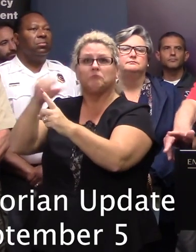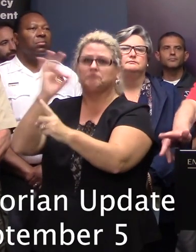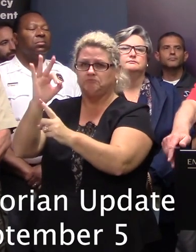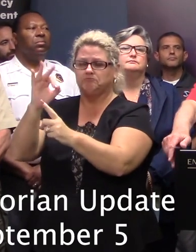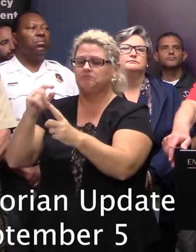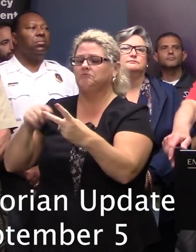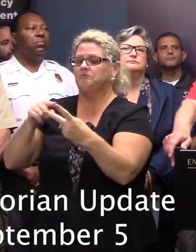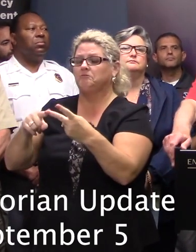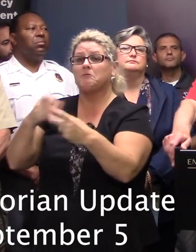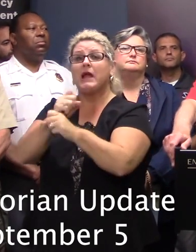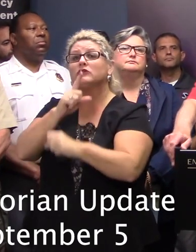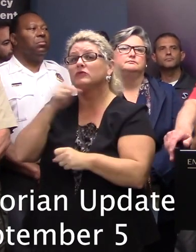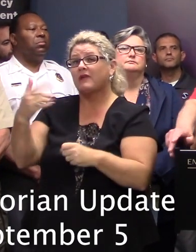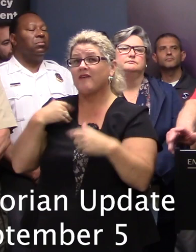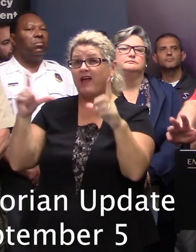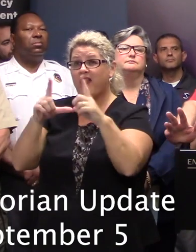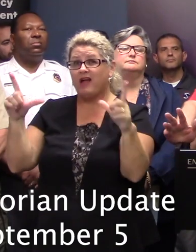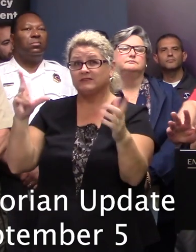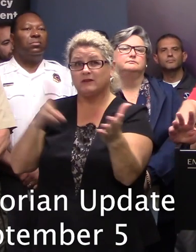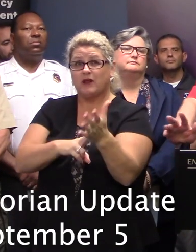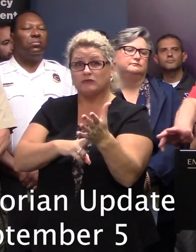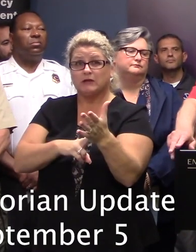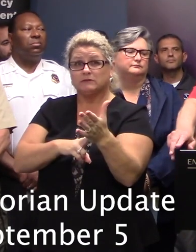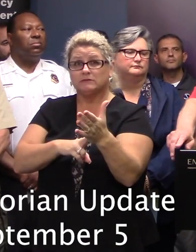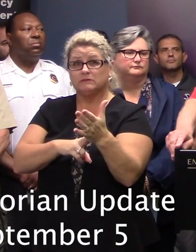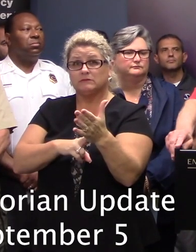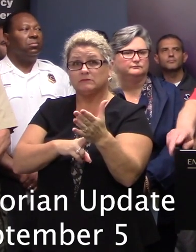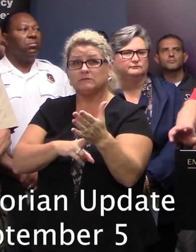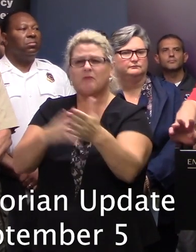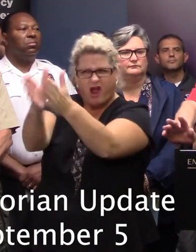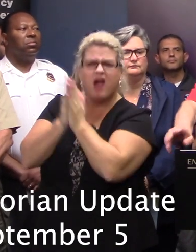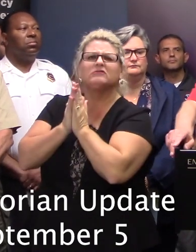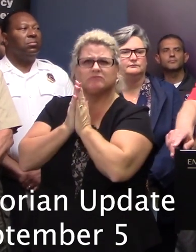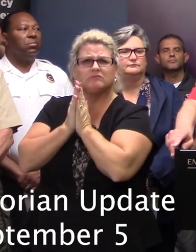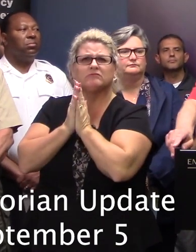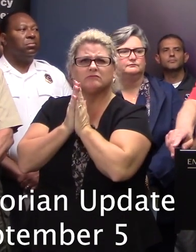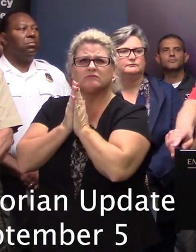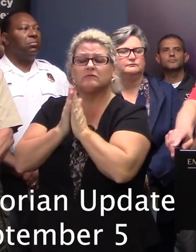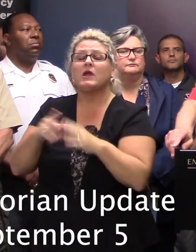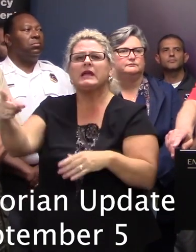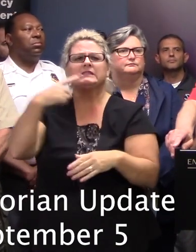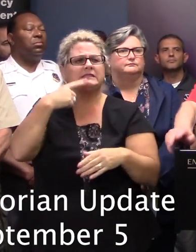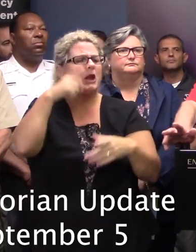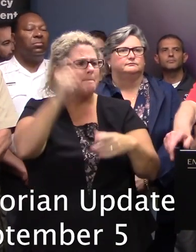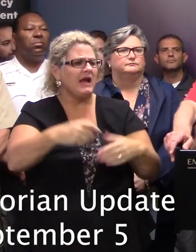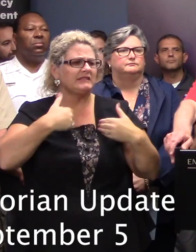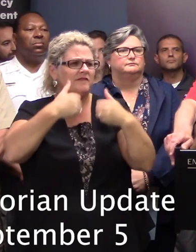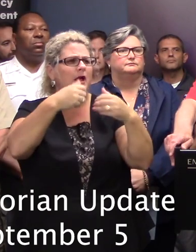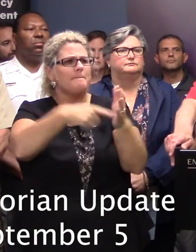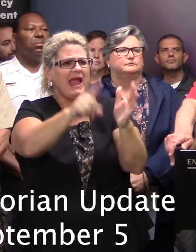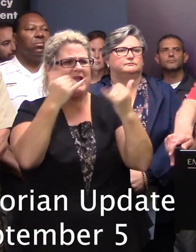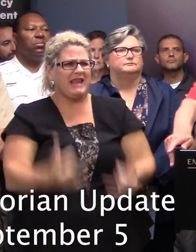Make sure they have a contractor's license. Check for their license. Don't pay up front for any damages or any